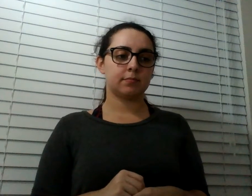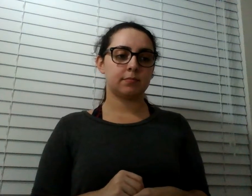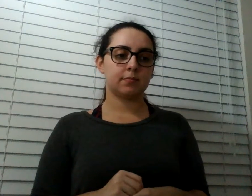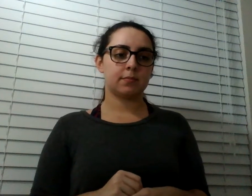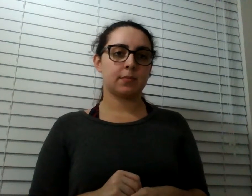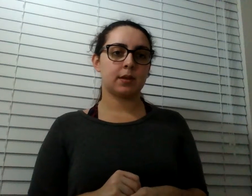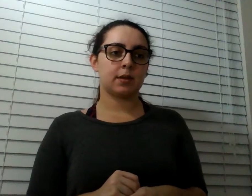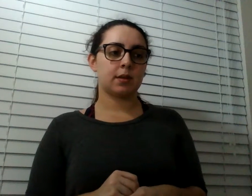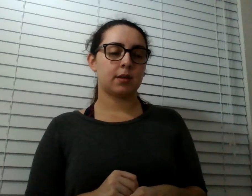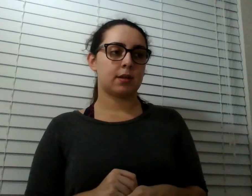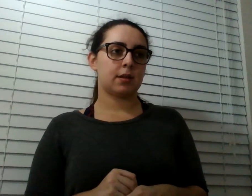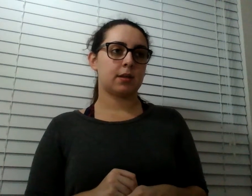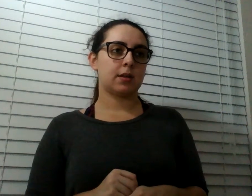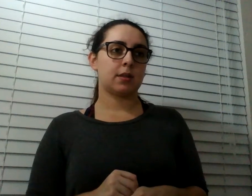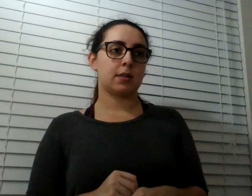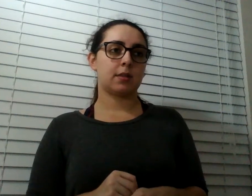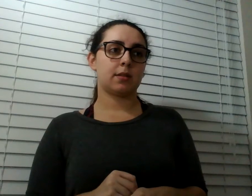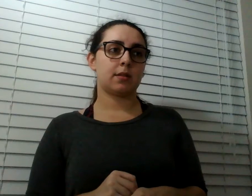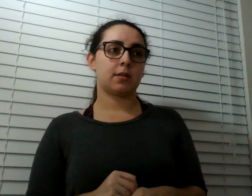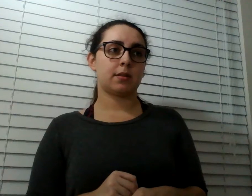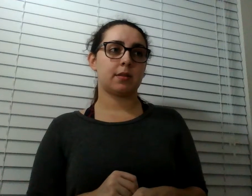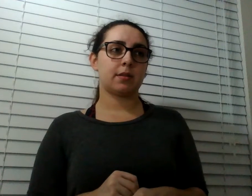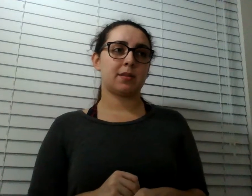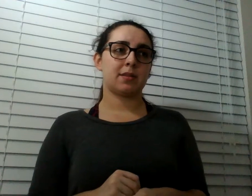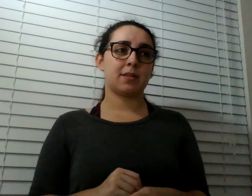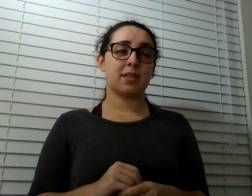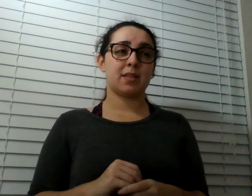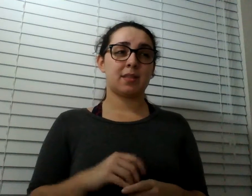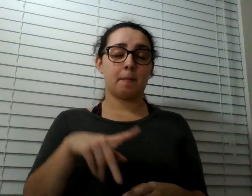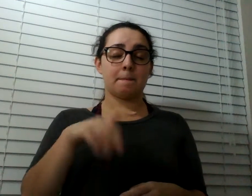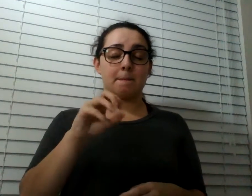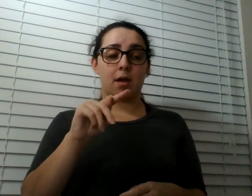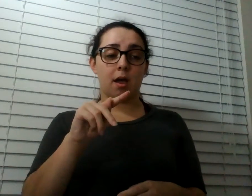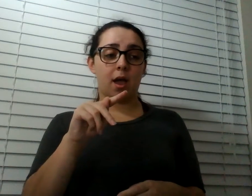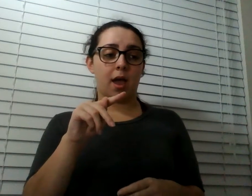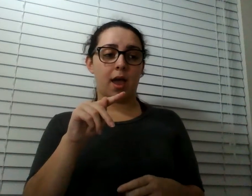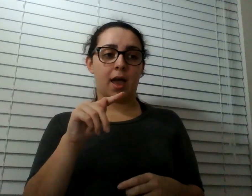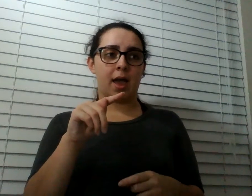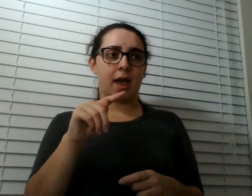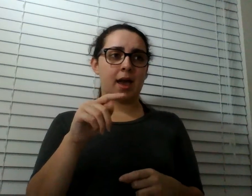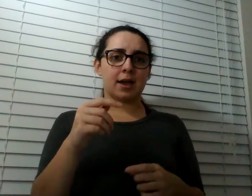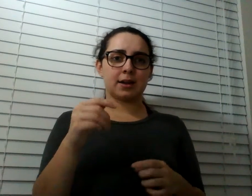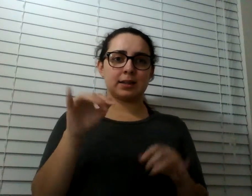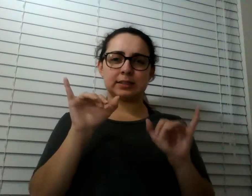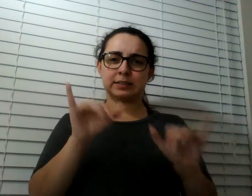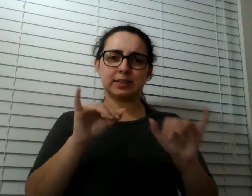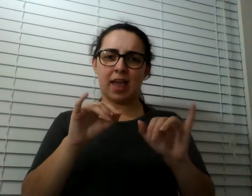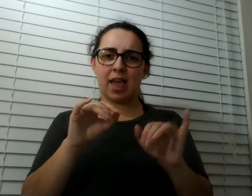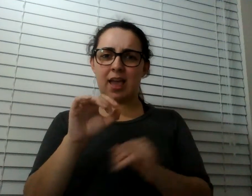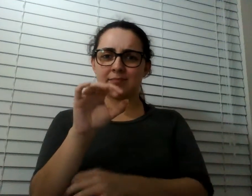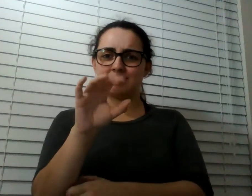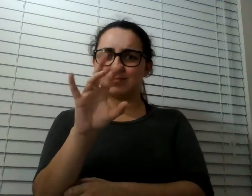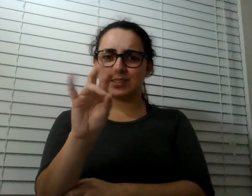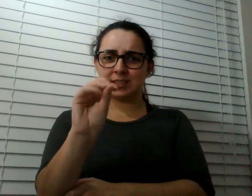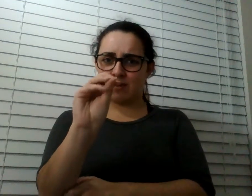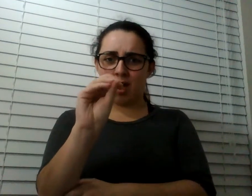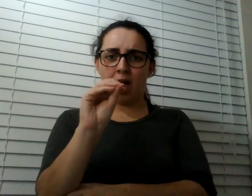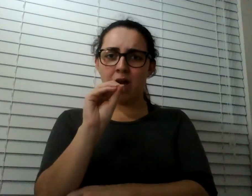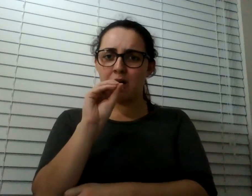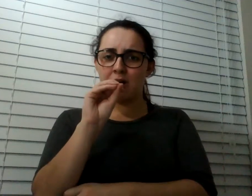it would happen in the last 11 years. No, I mean, it's amazing. Boy, it's not looking right. It was here.